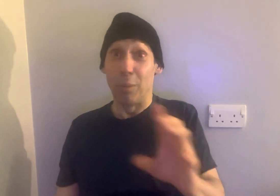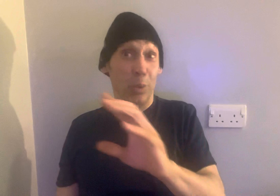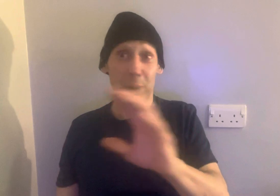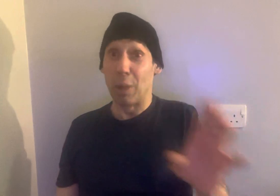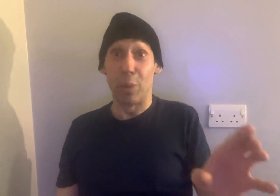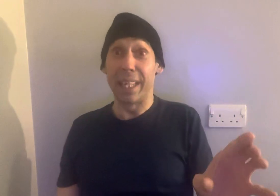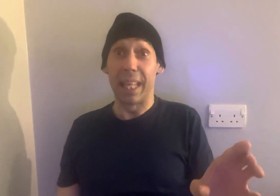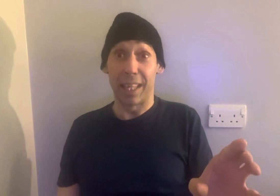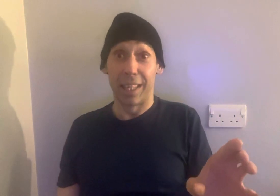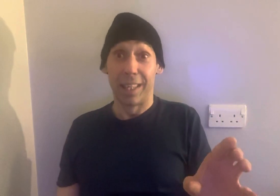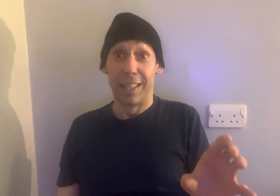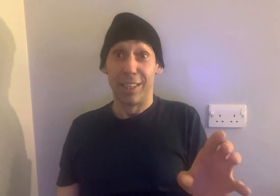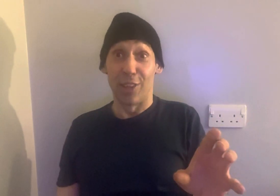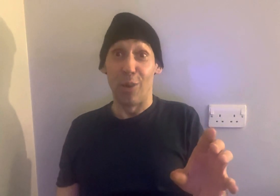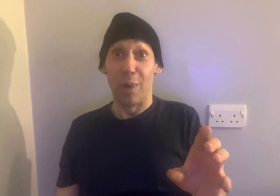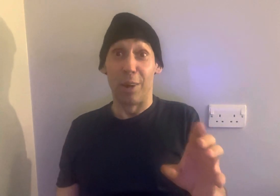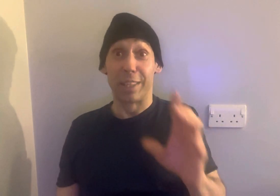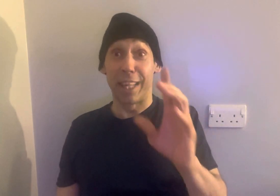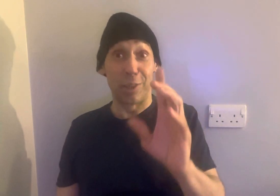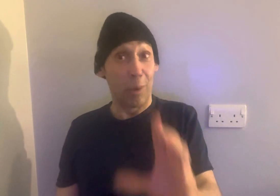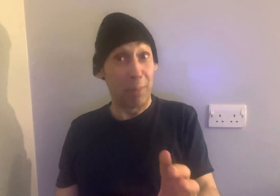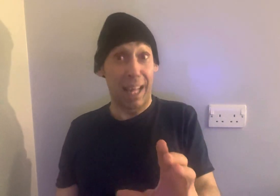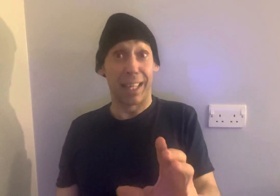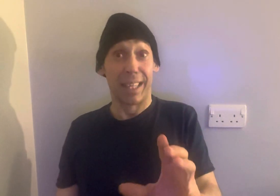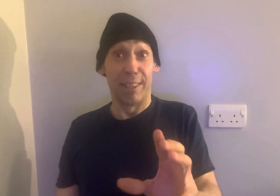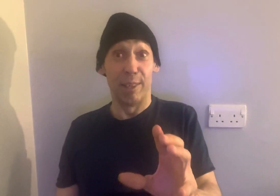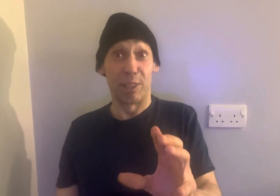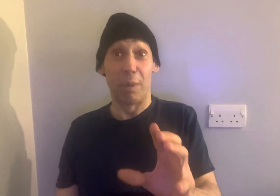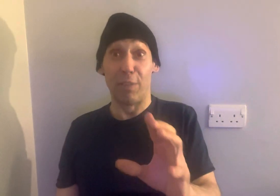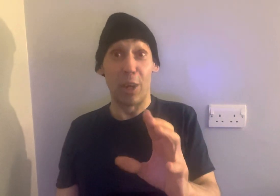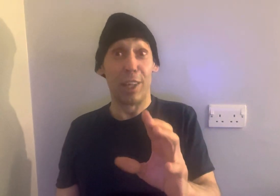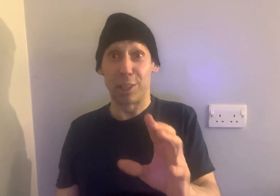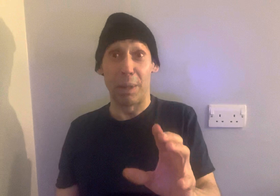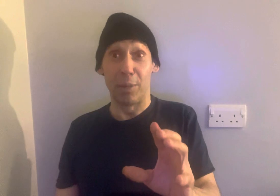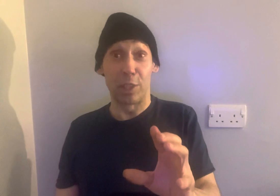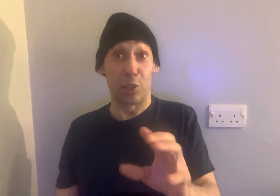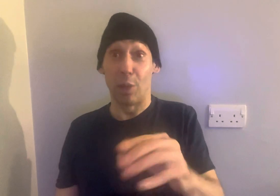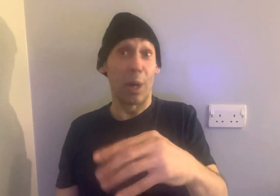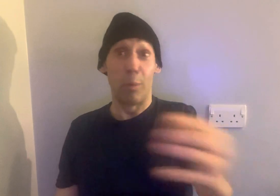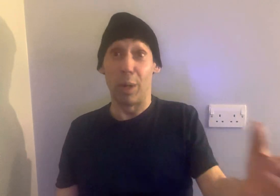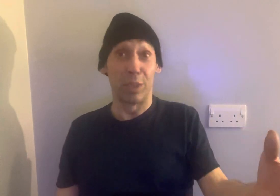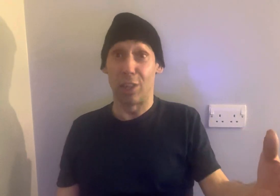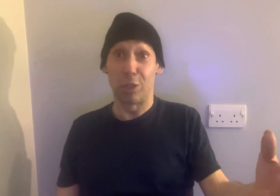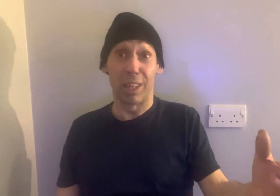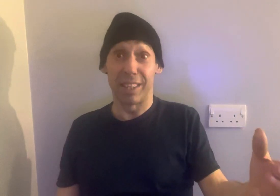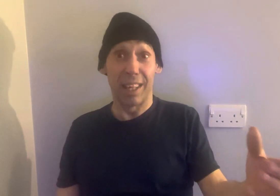will always be a weak link. So I'm going to take you a lot back to my earliest memory, because you know that I wasn't a drug dealer.